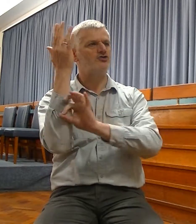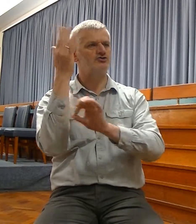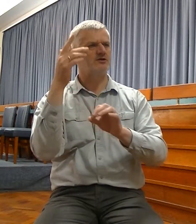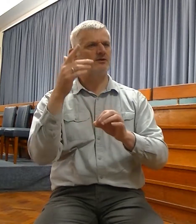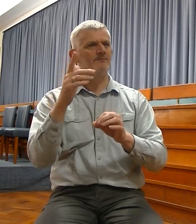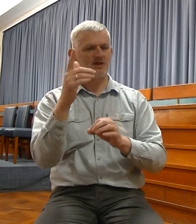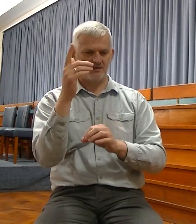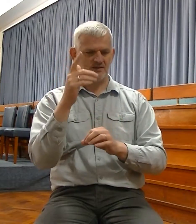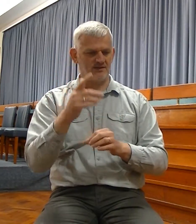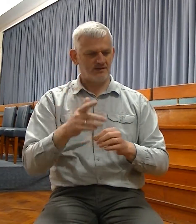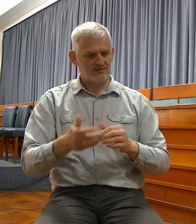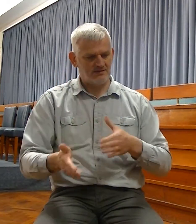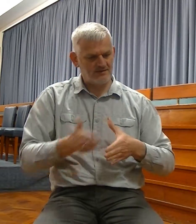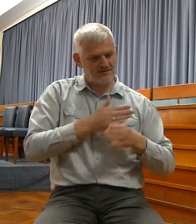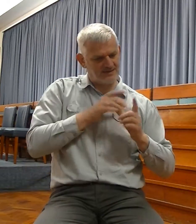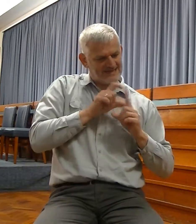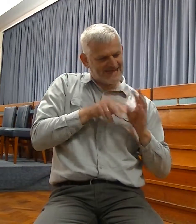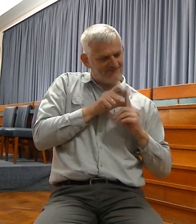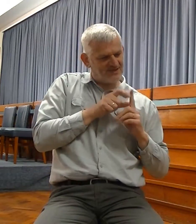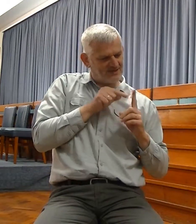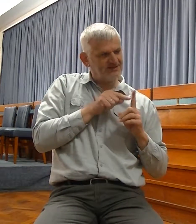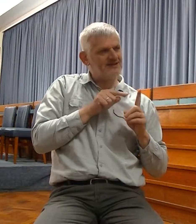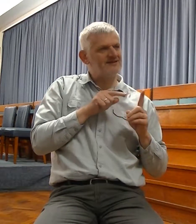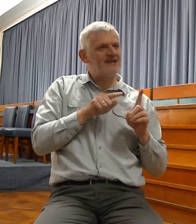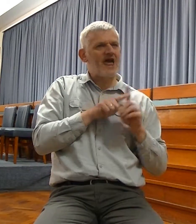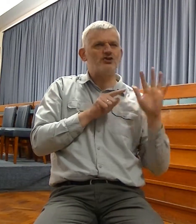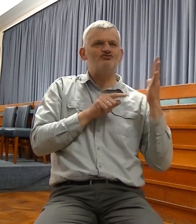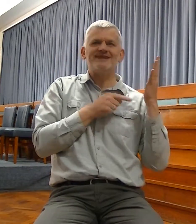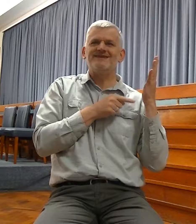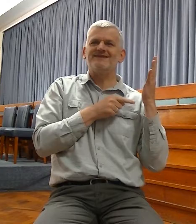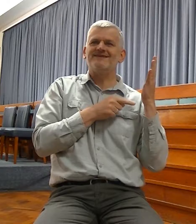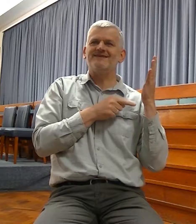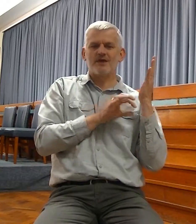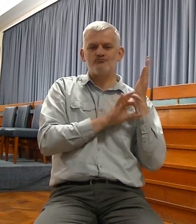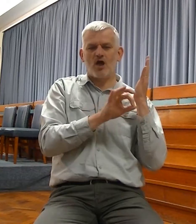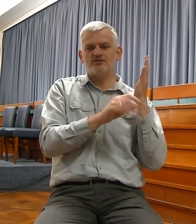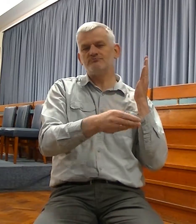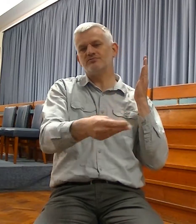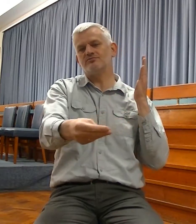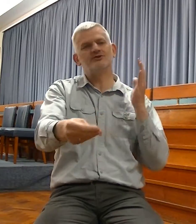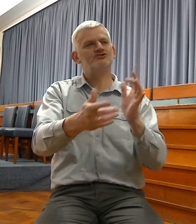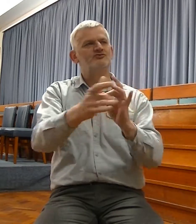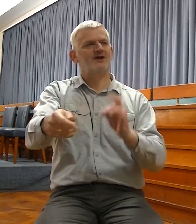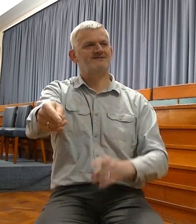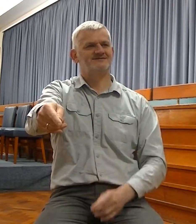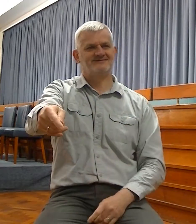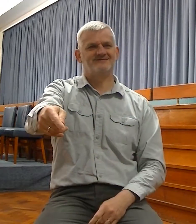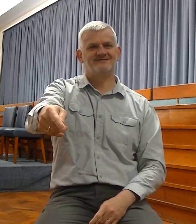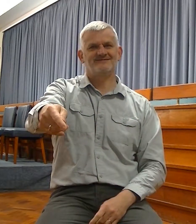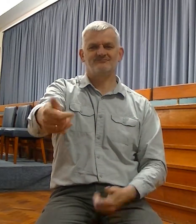tree of David. And the descendant who was promised of David has come. I